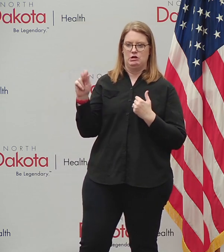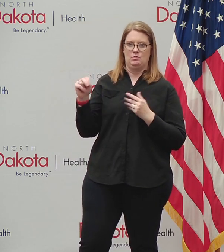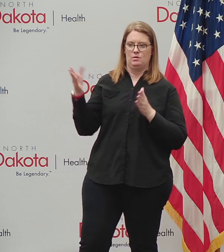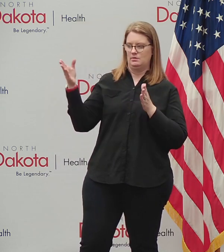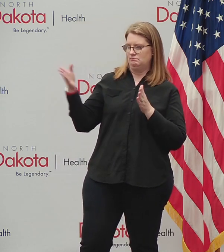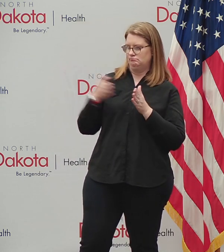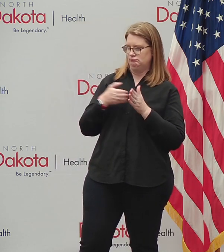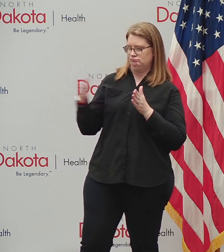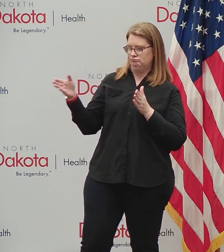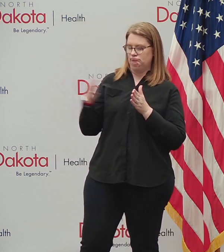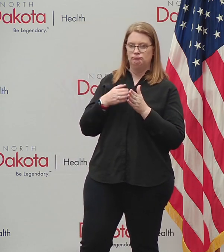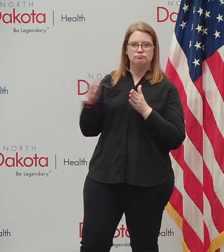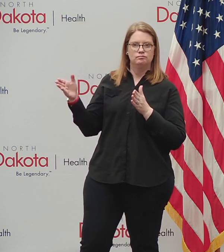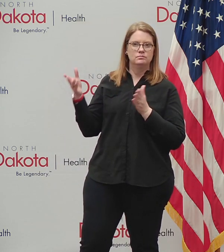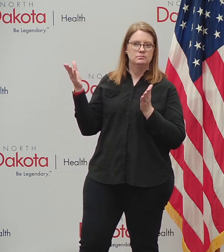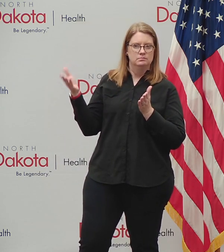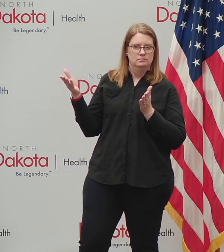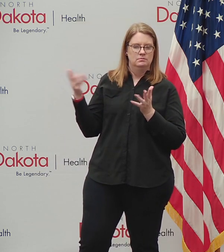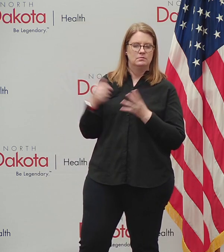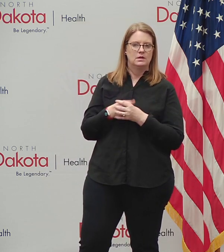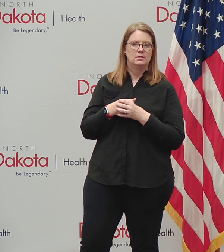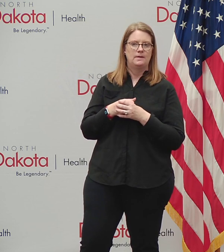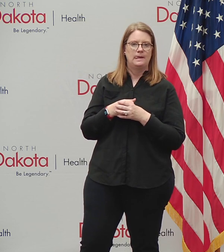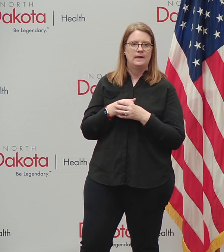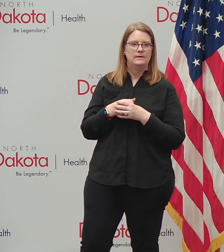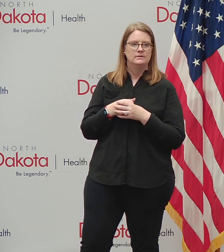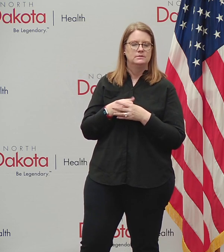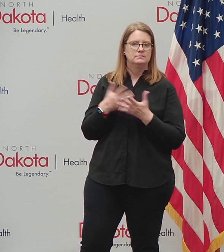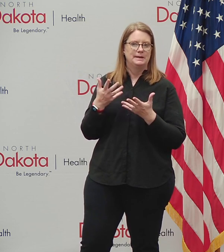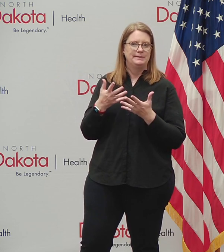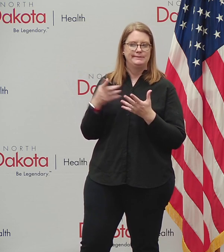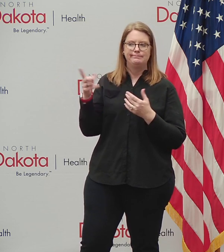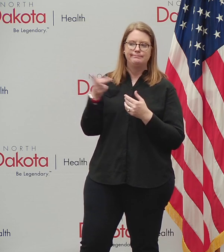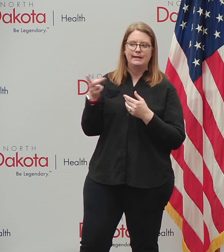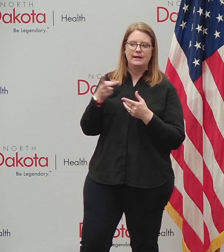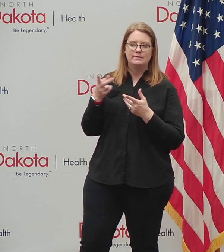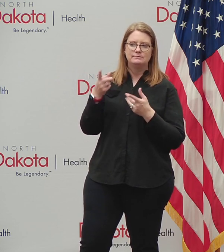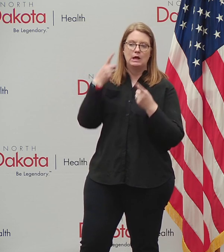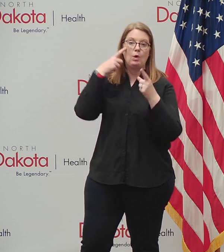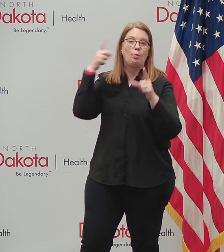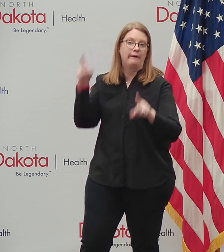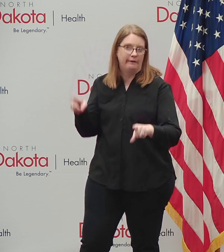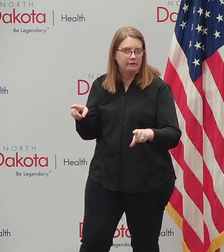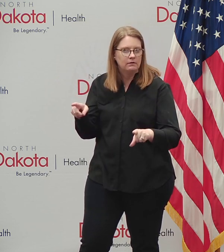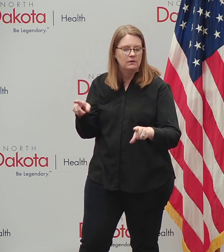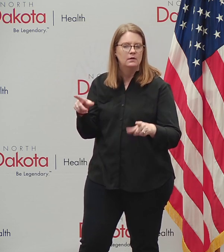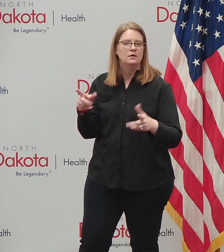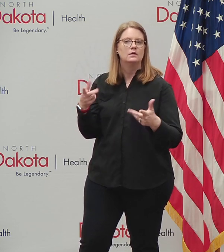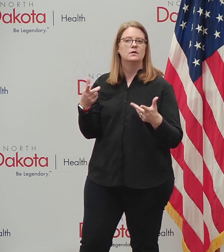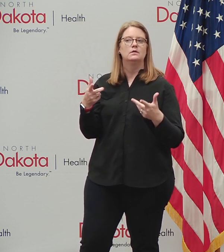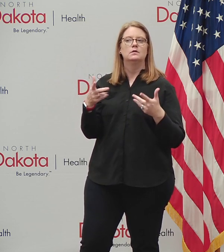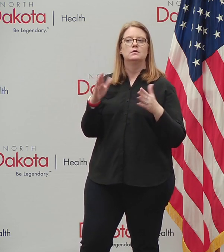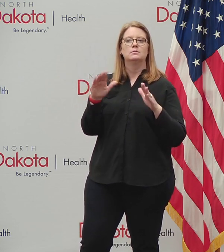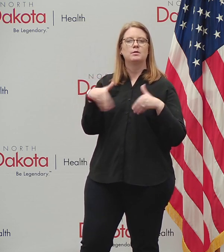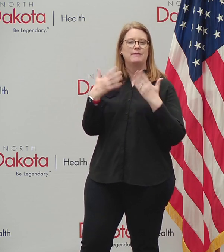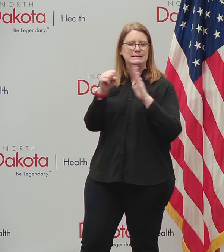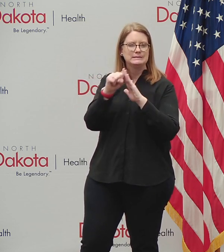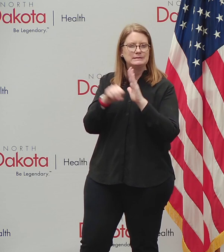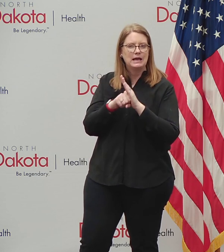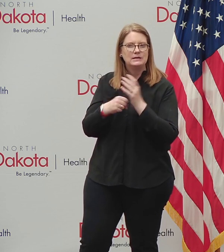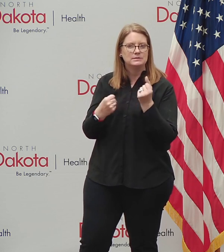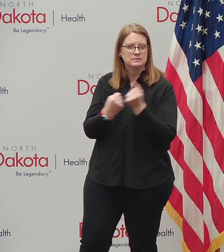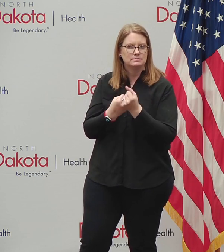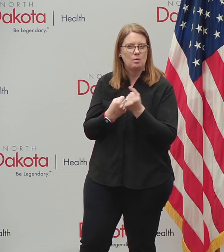they could find some agreement around some things that could give states additional needed